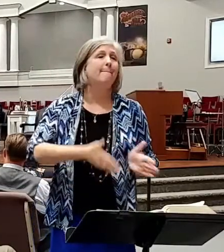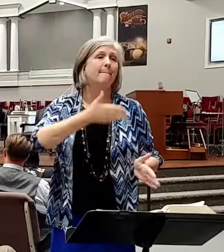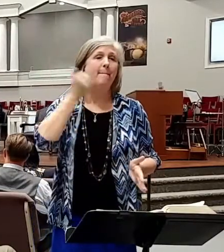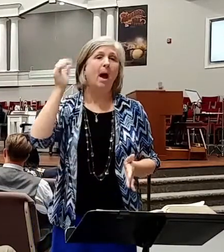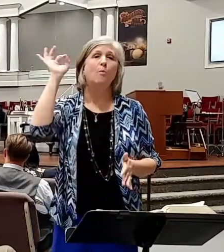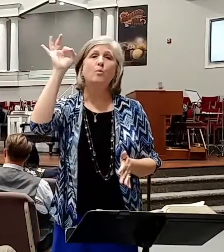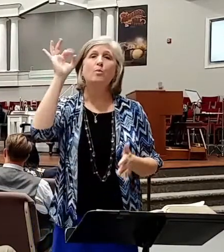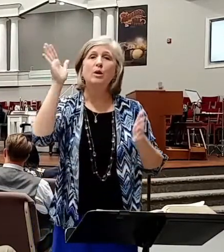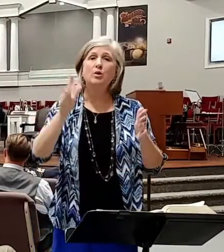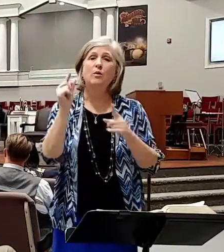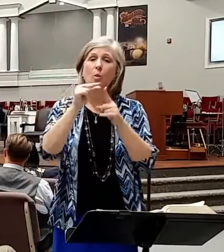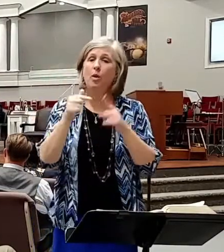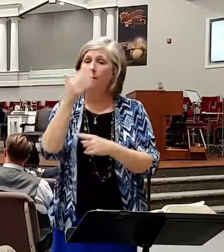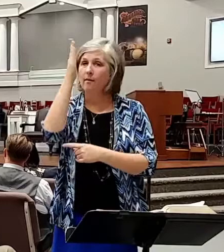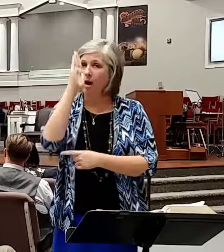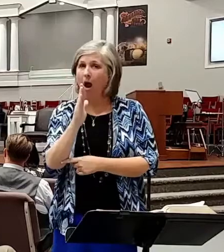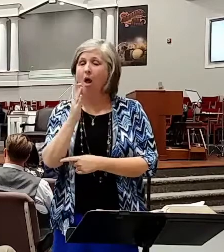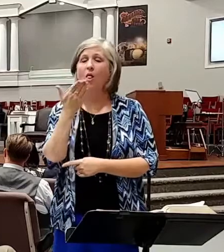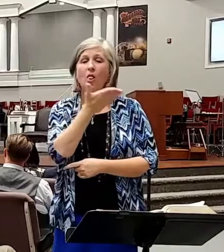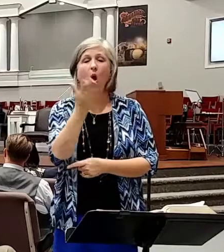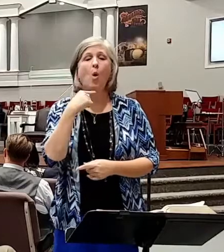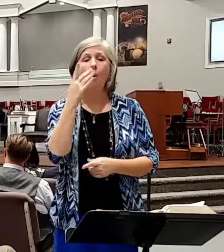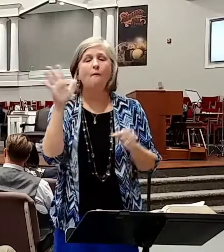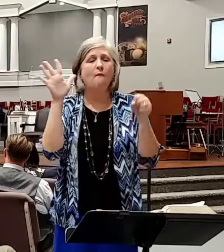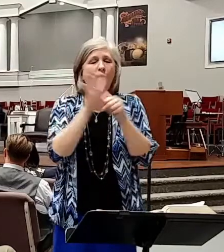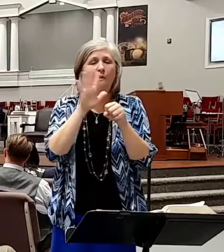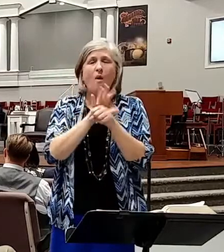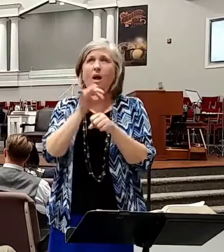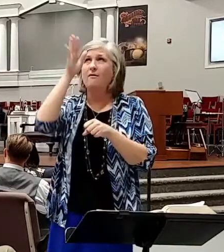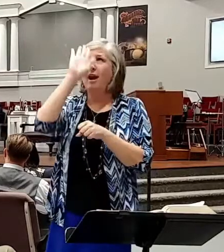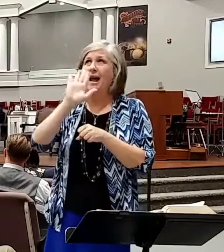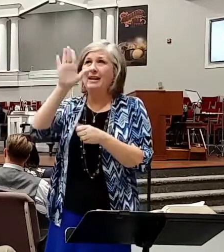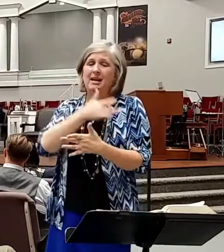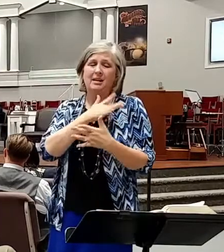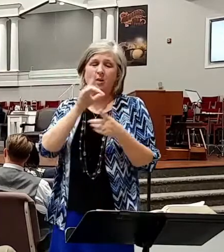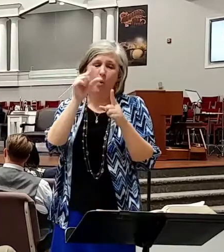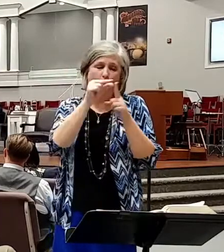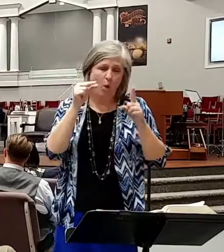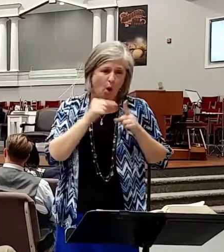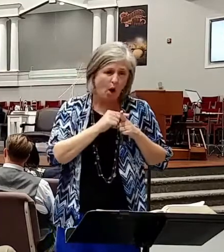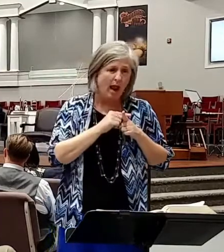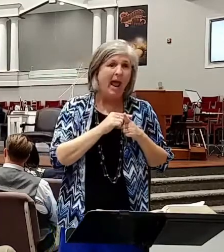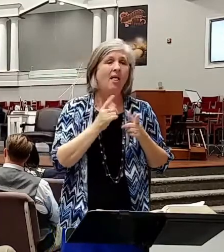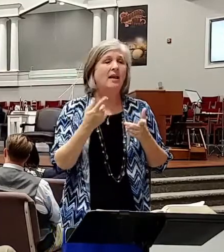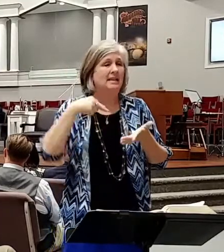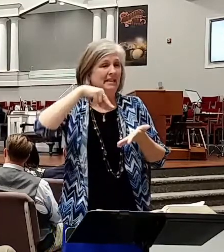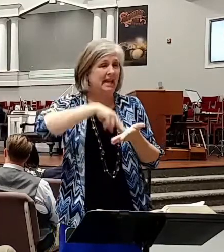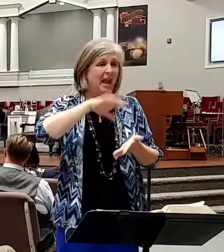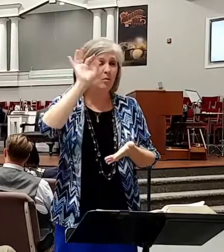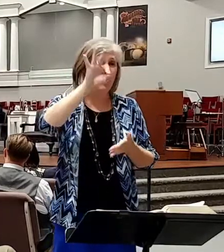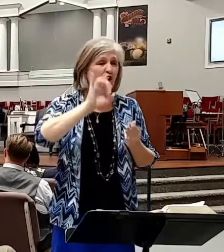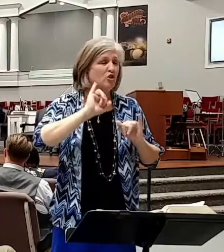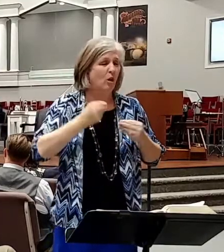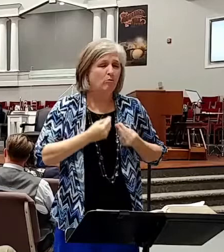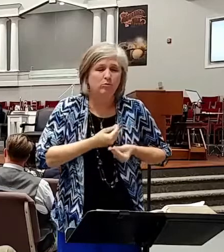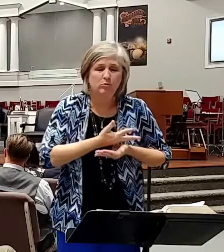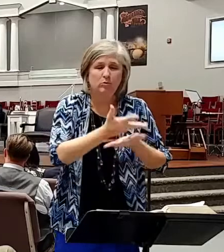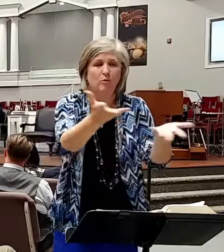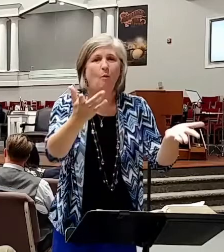are those who get full of God and his word and they get in the pulpit and it just overflows. They don't have to